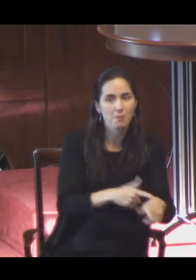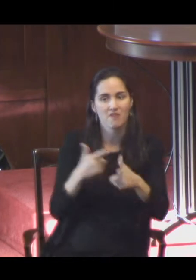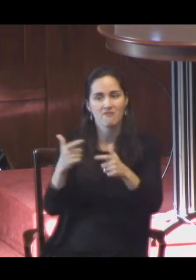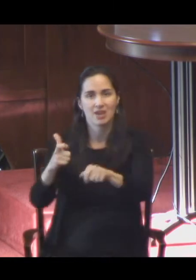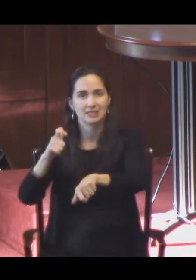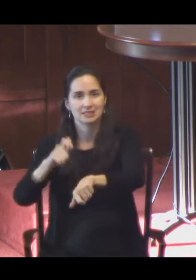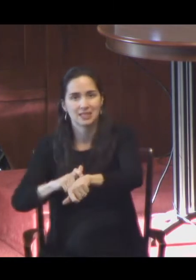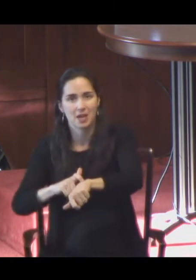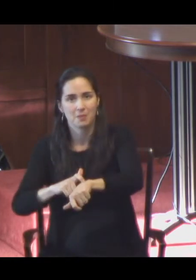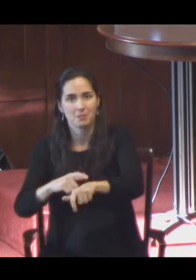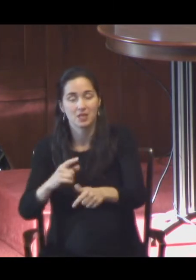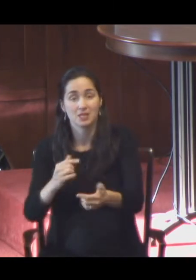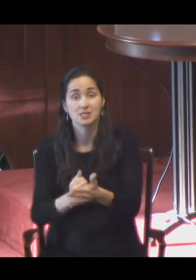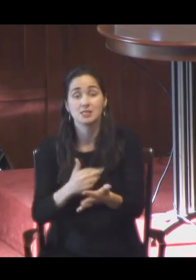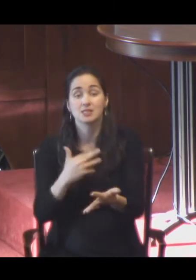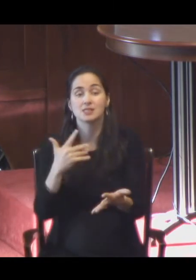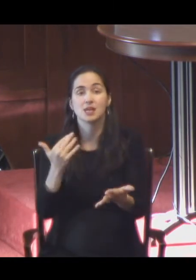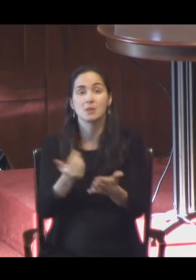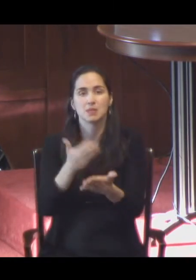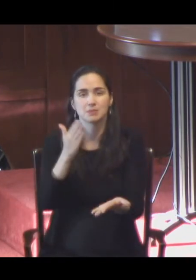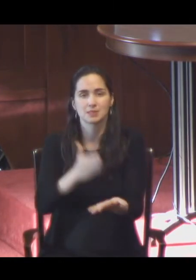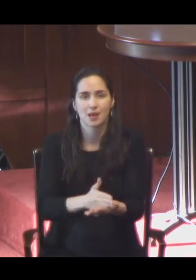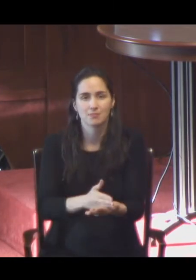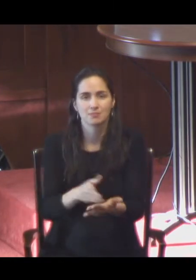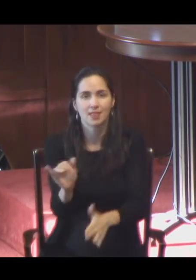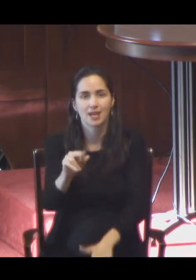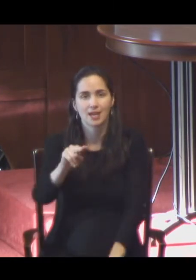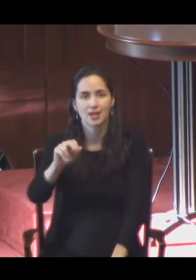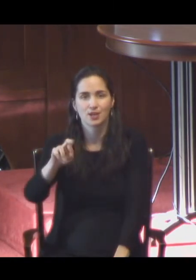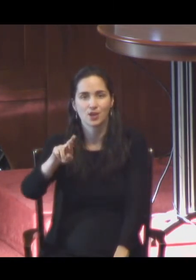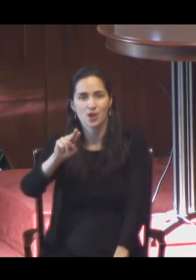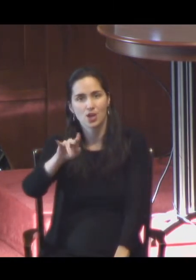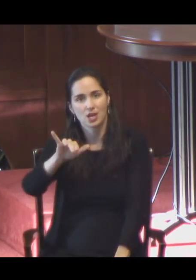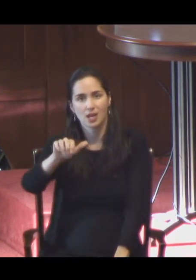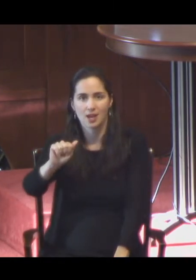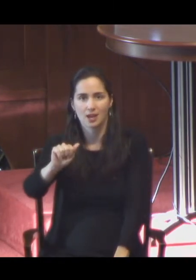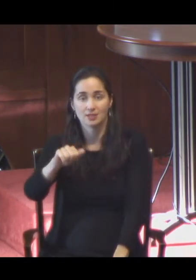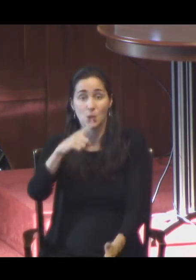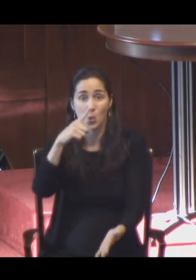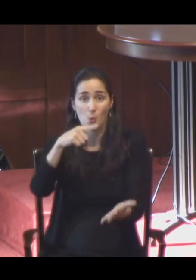Narnia time, where a thousand years can go by in a moment, right?